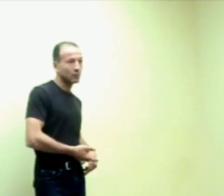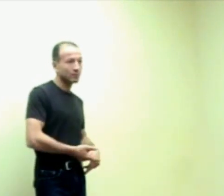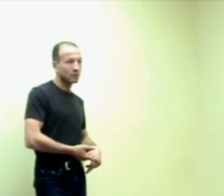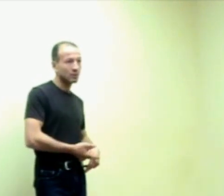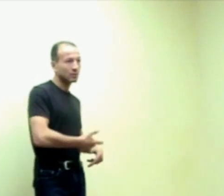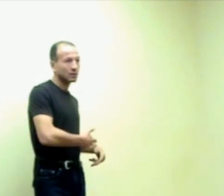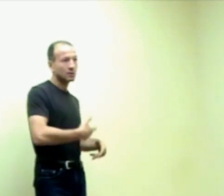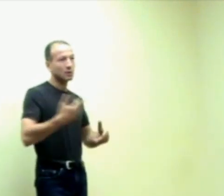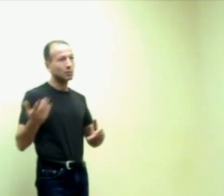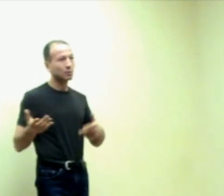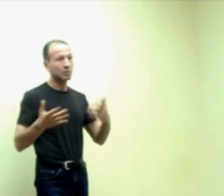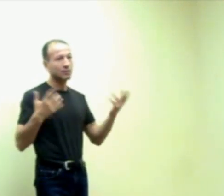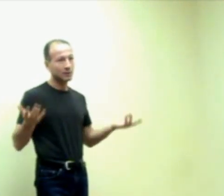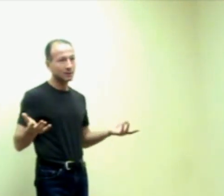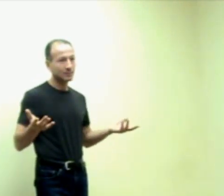forward or downward or whatever it is